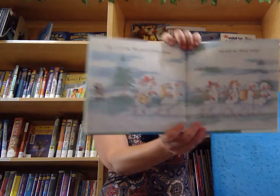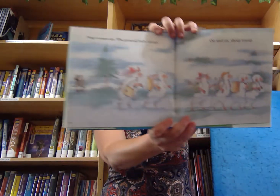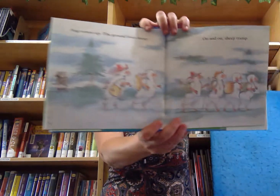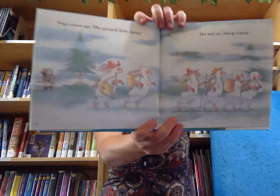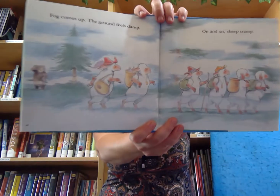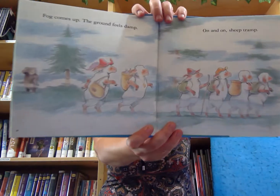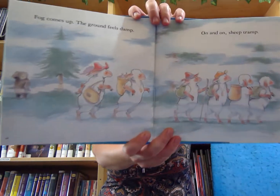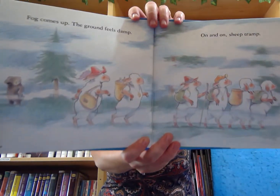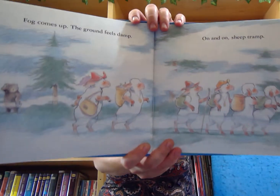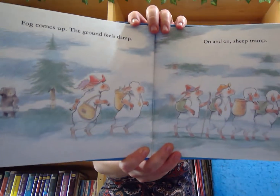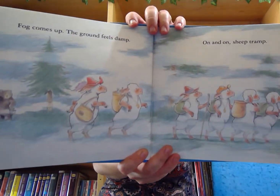tramp.